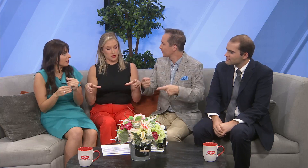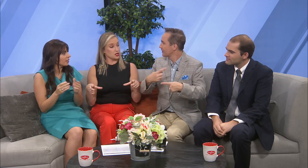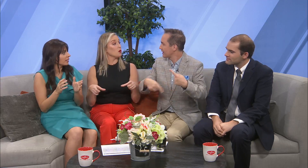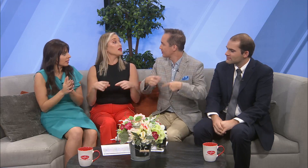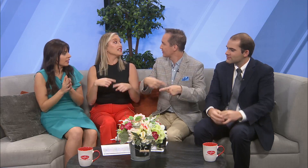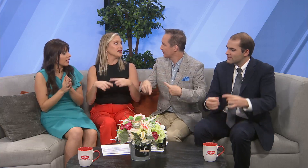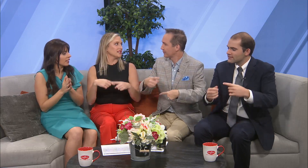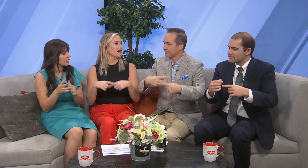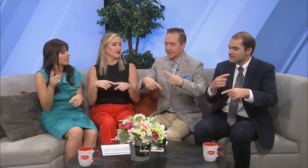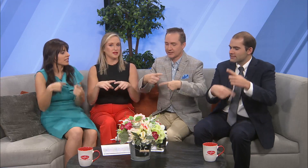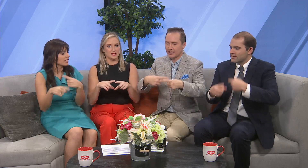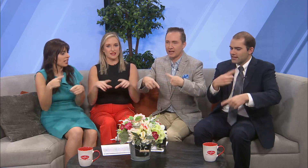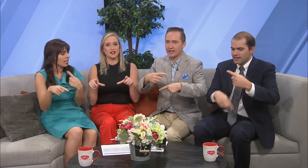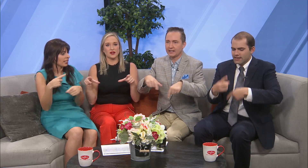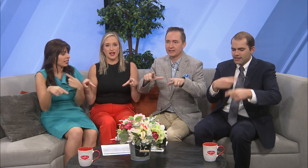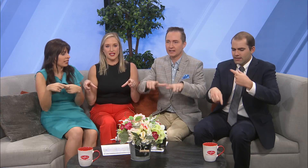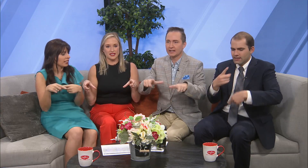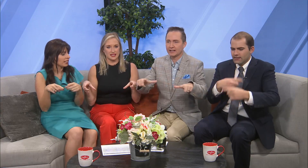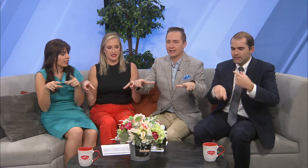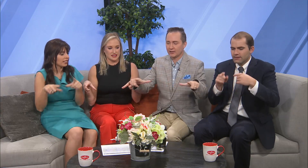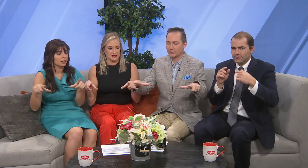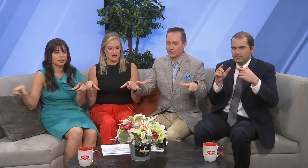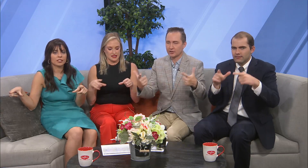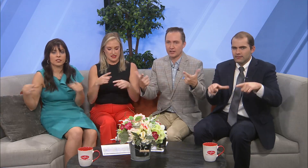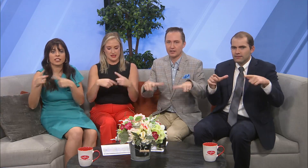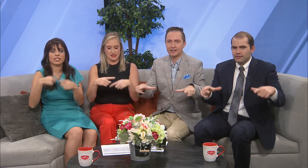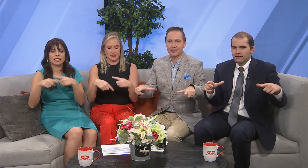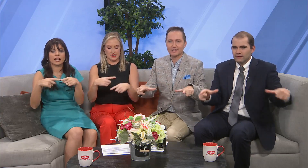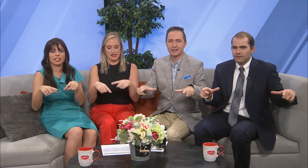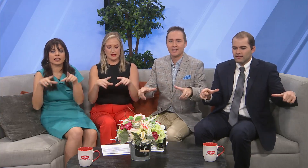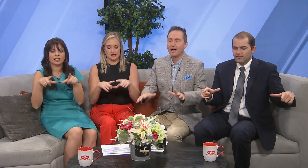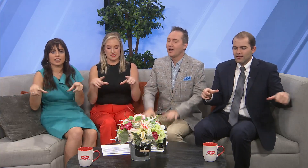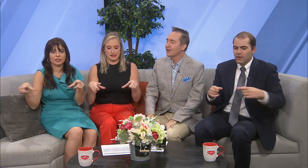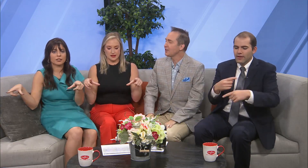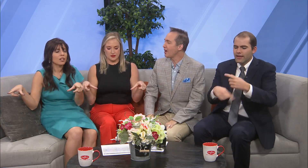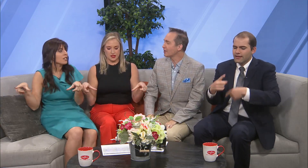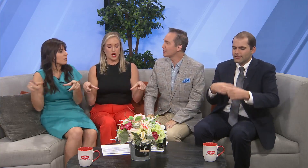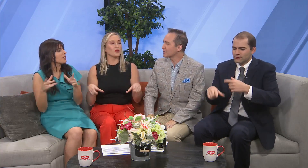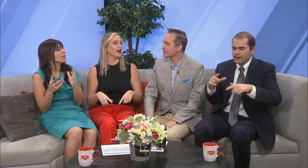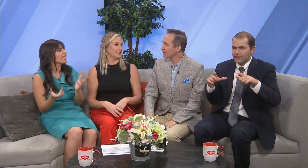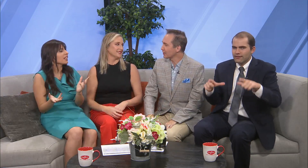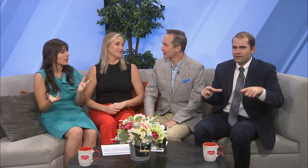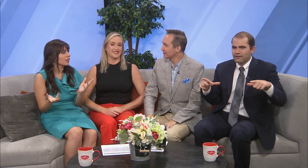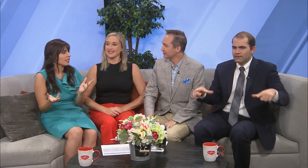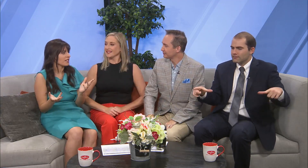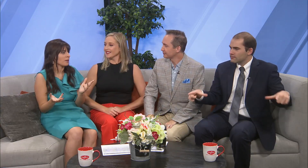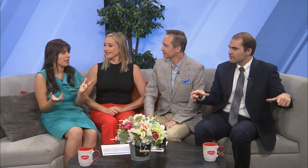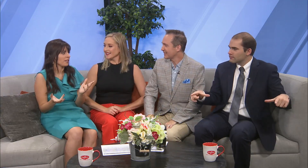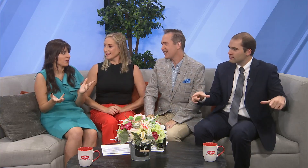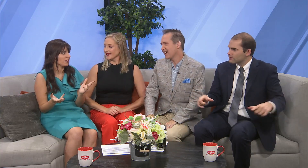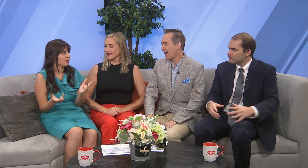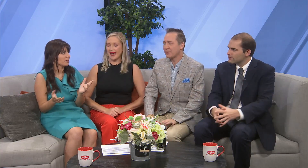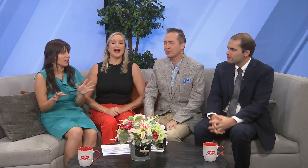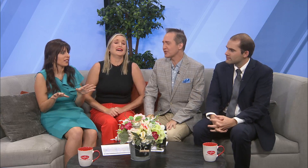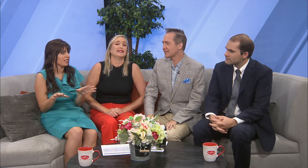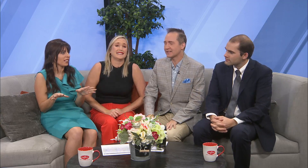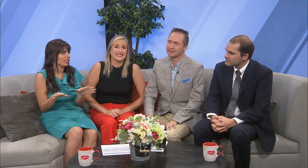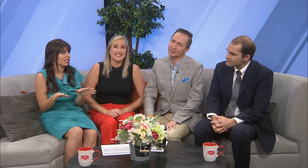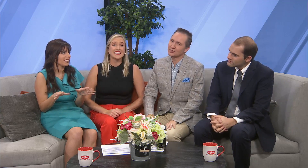learn that too. We did, yeah. Sign. Language. Sign. Language. We're to 30 or something. Yeah. We're just, there's so